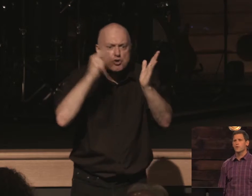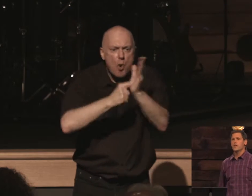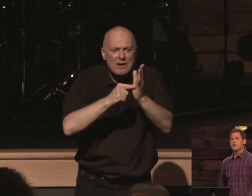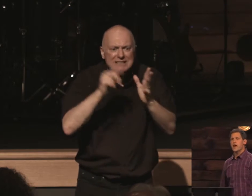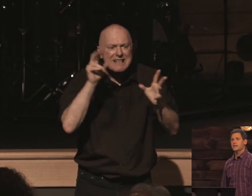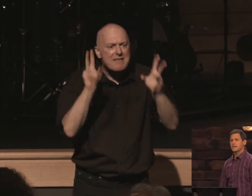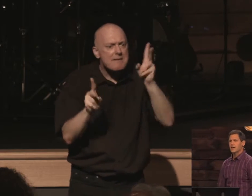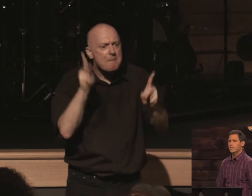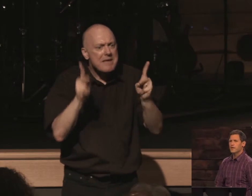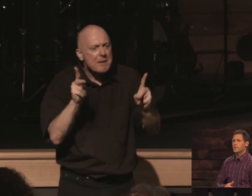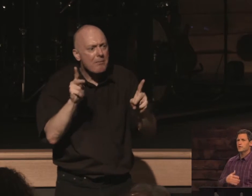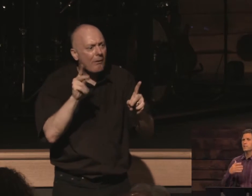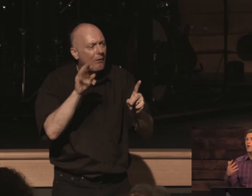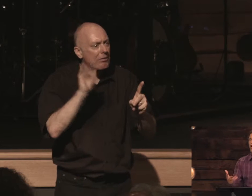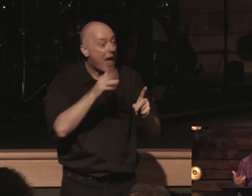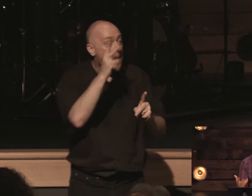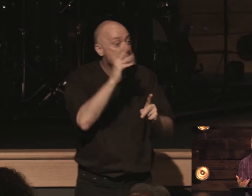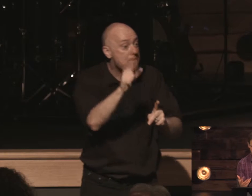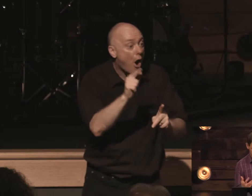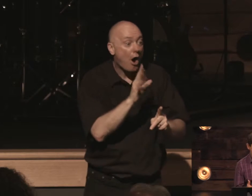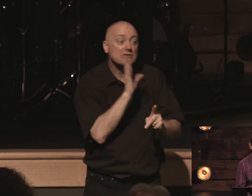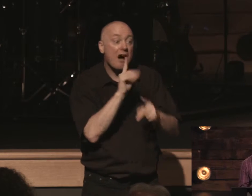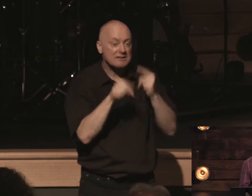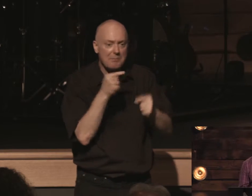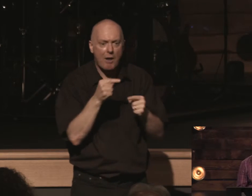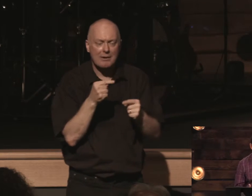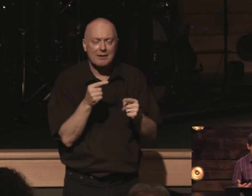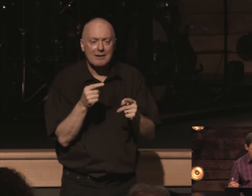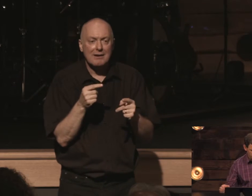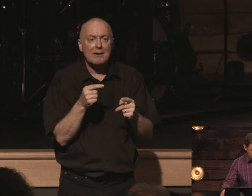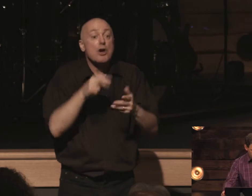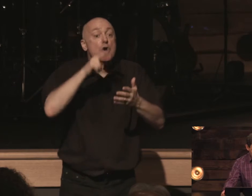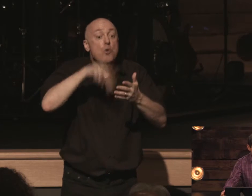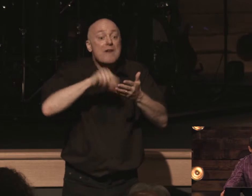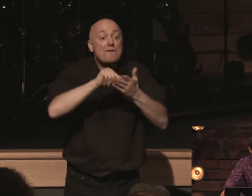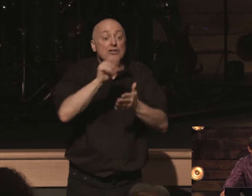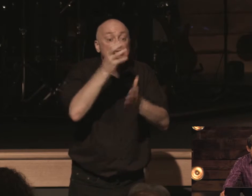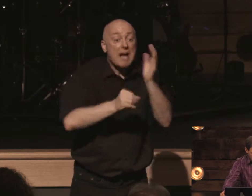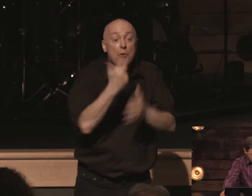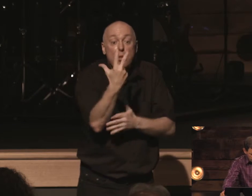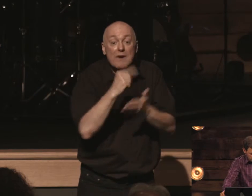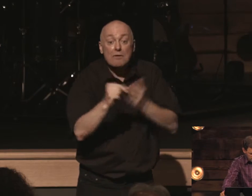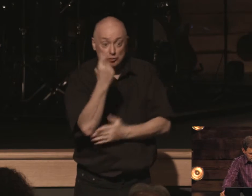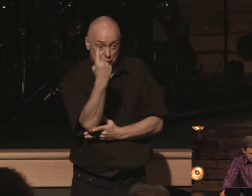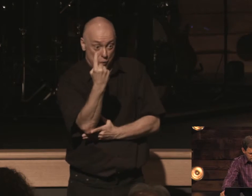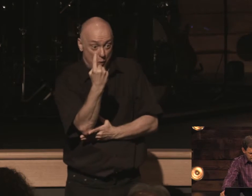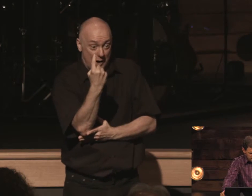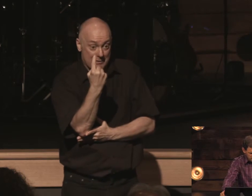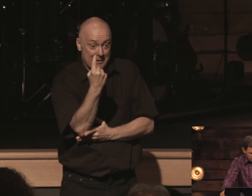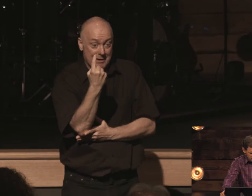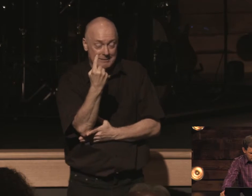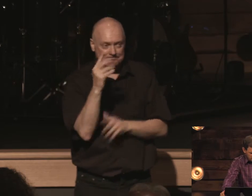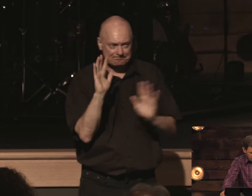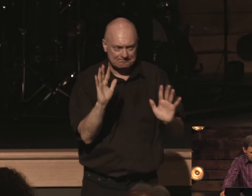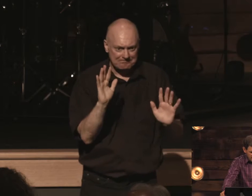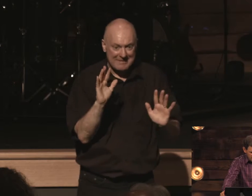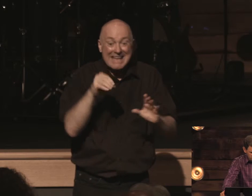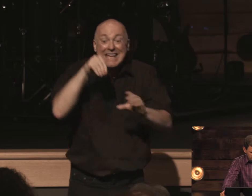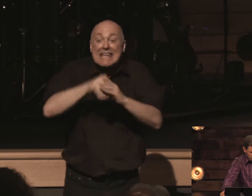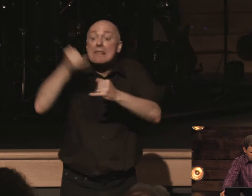that um paul mentions here in god's word look at chapter three verse one but understand this that in the last days